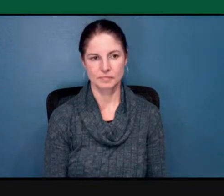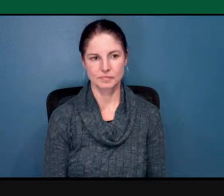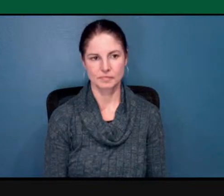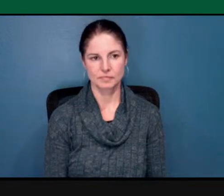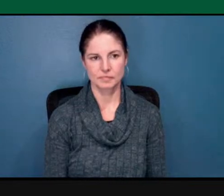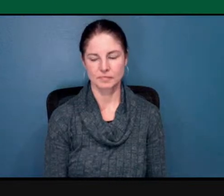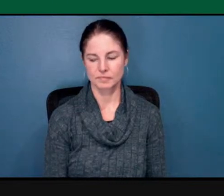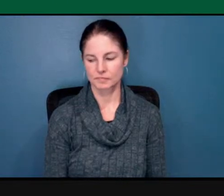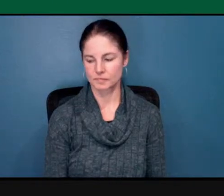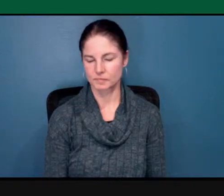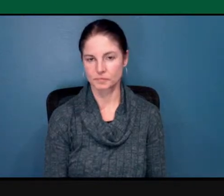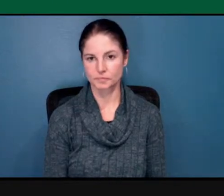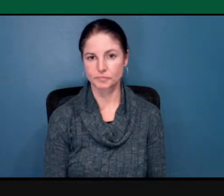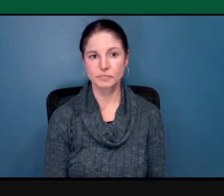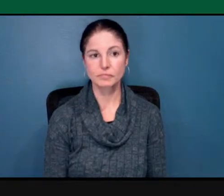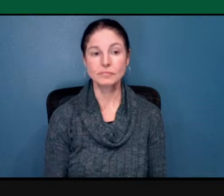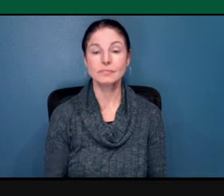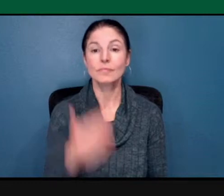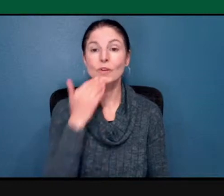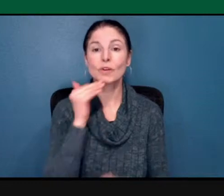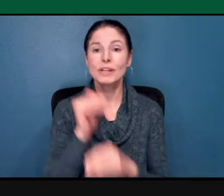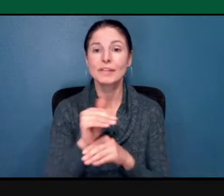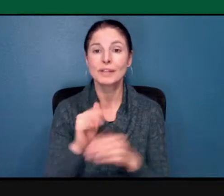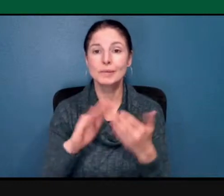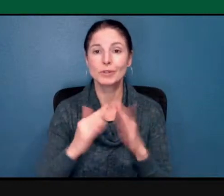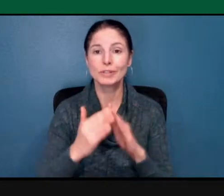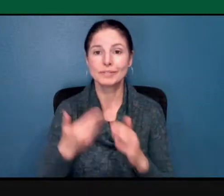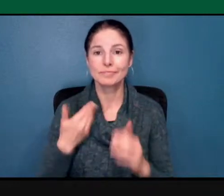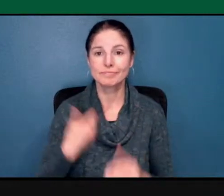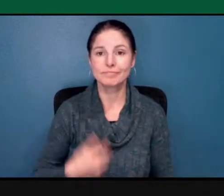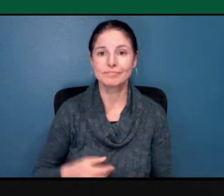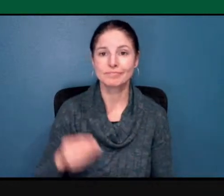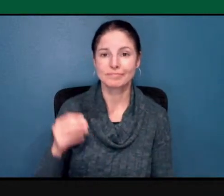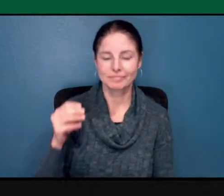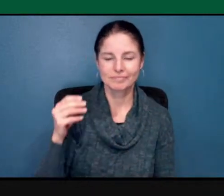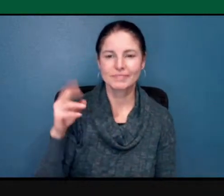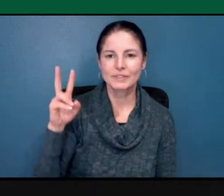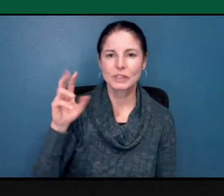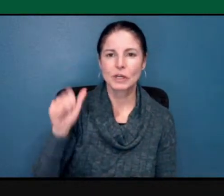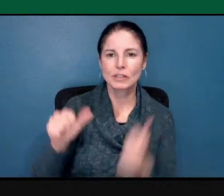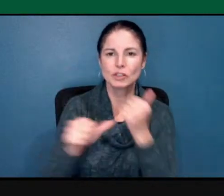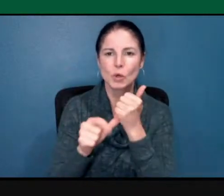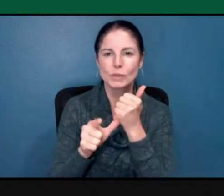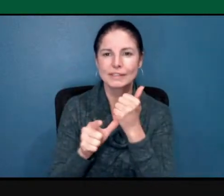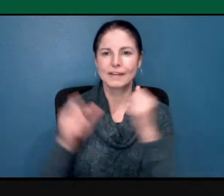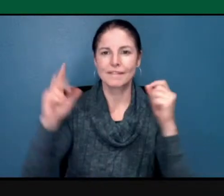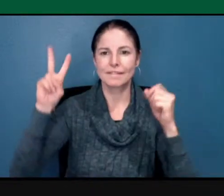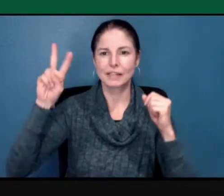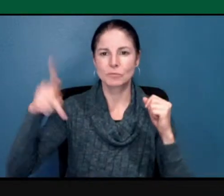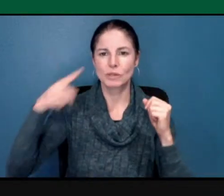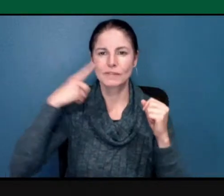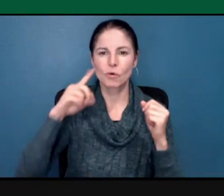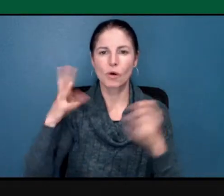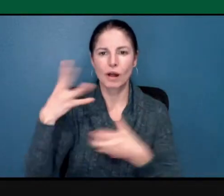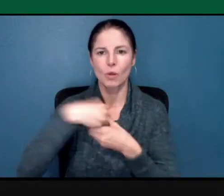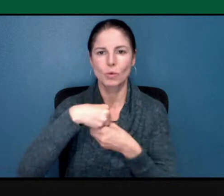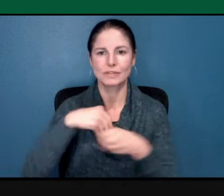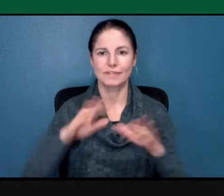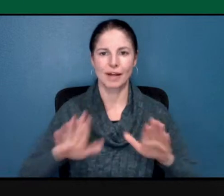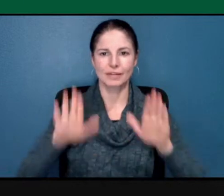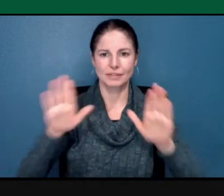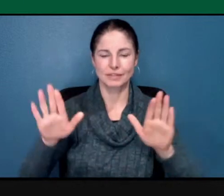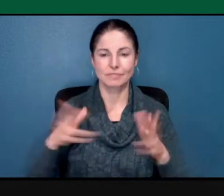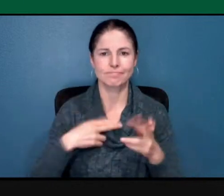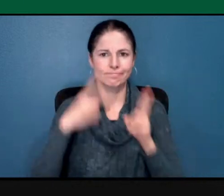Good evening community. I am Michael Nguyen, the Associate Vice President of Inclusive Excellence. It is an honor